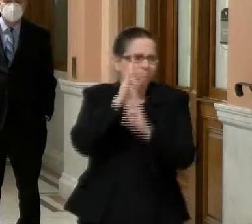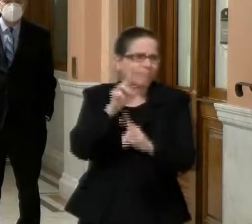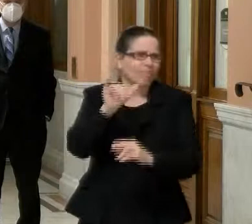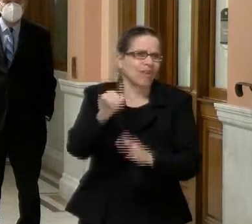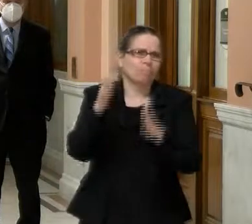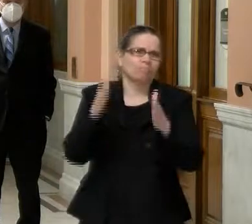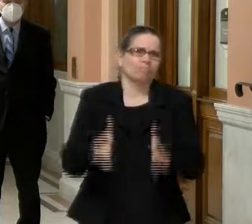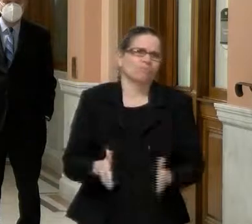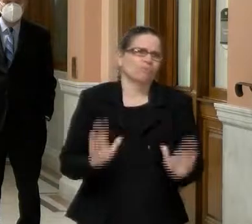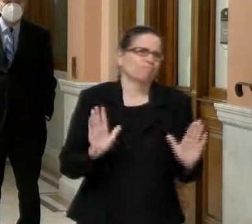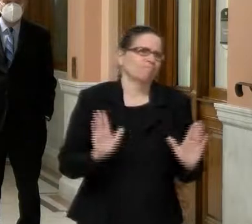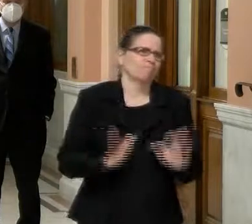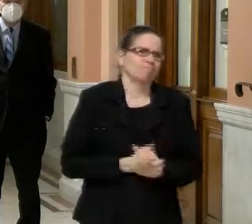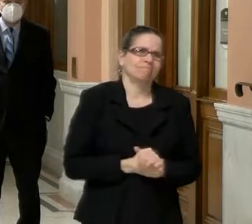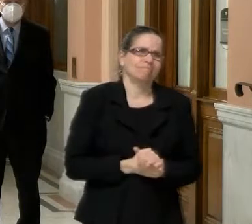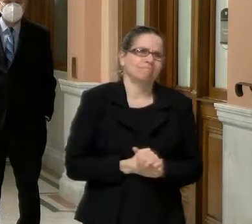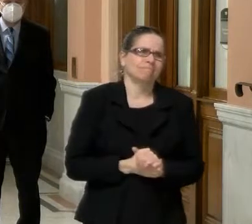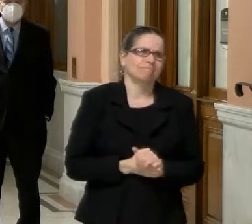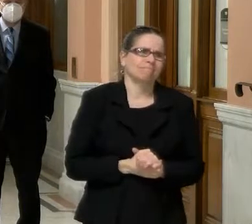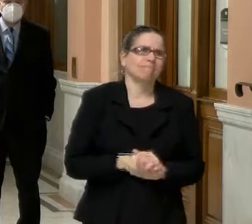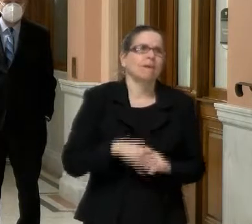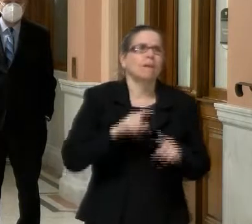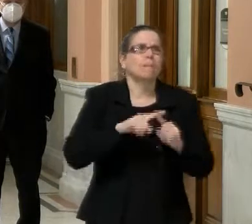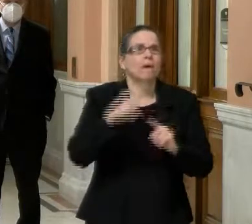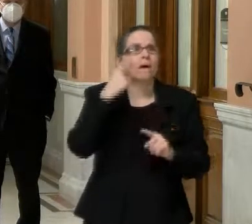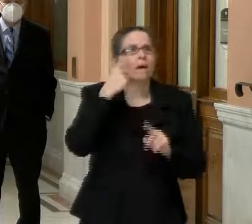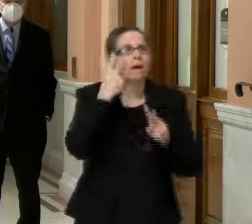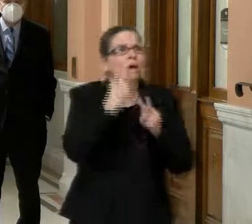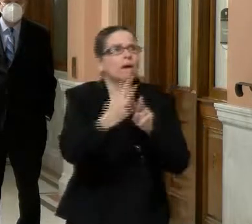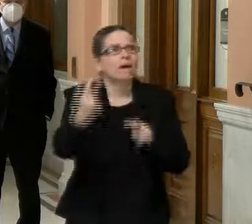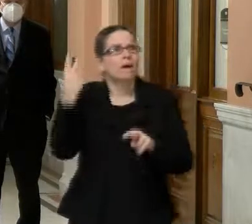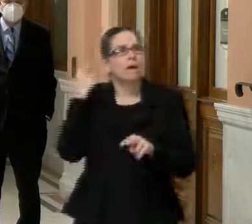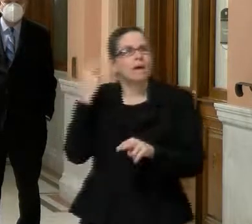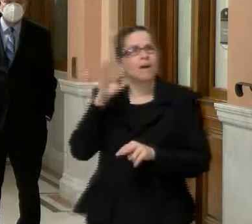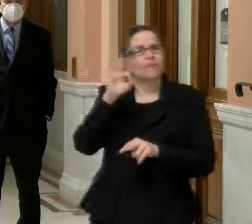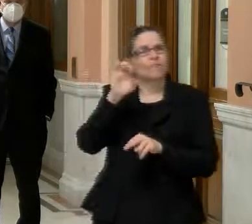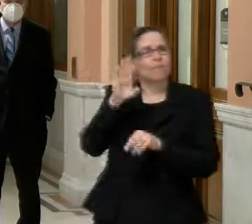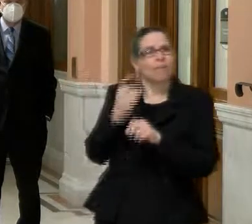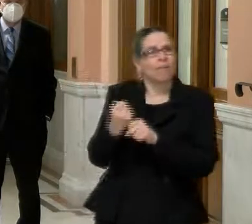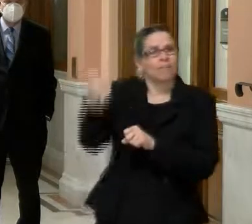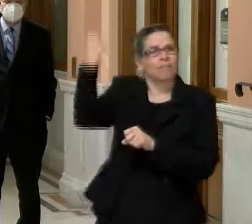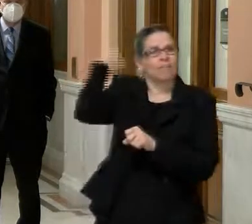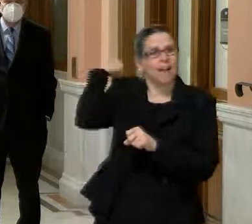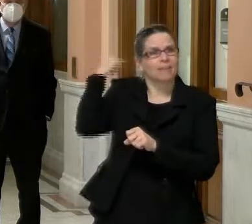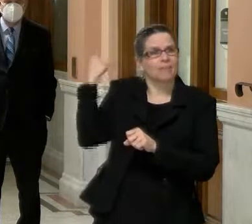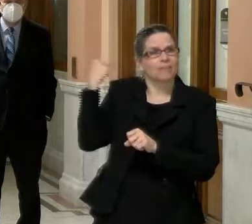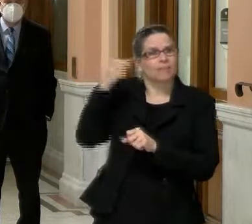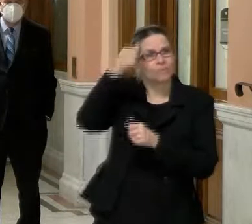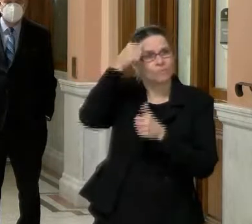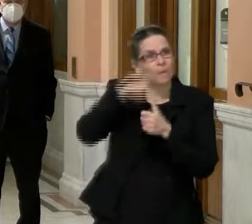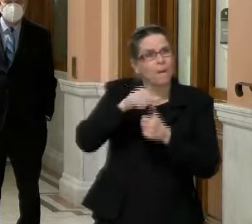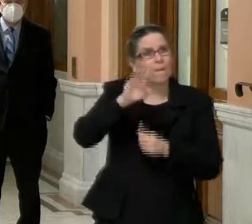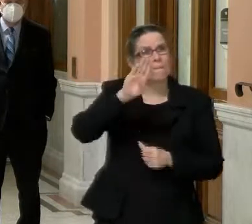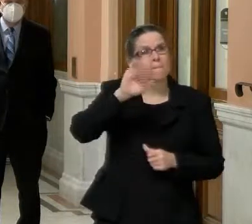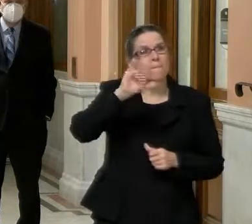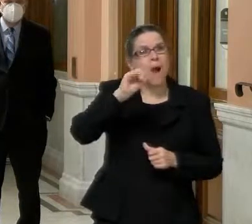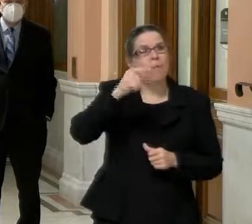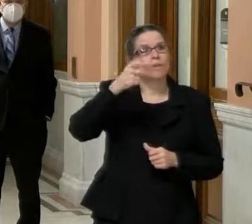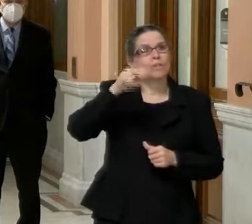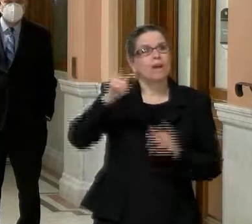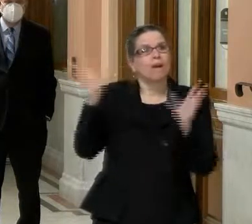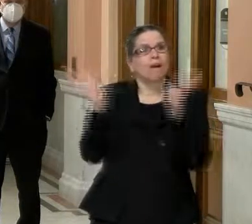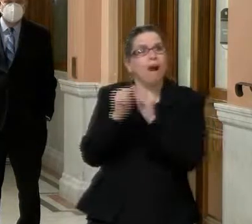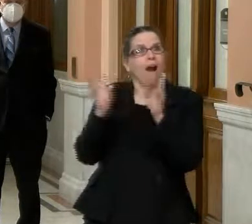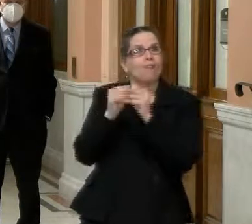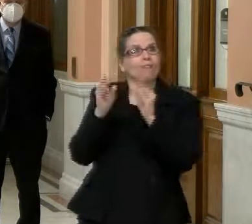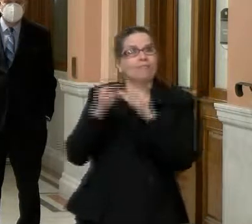think back, uh, to last February at the Biogen, uh, event that happened in, in Cambridge, uh, at